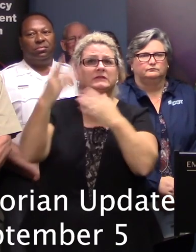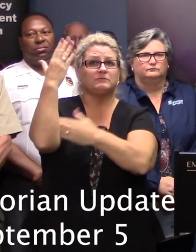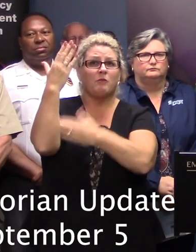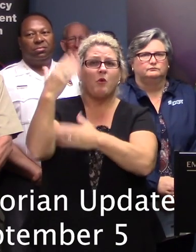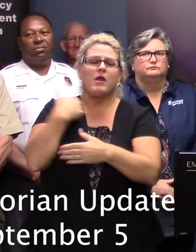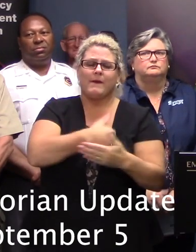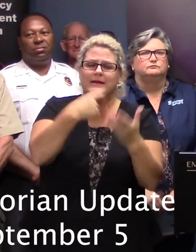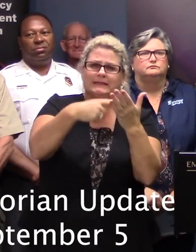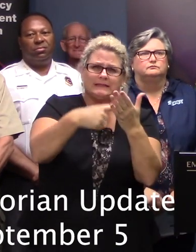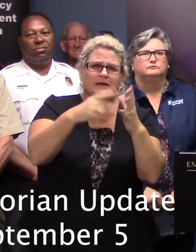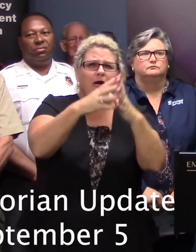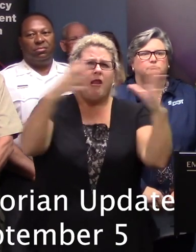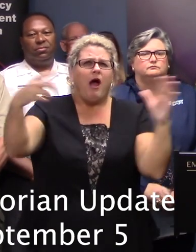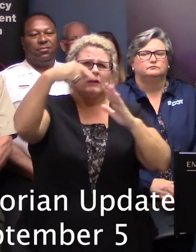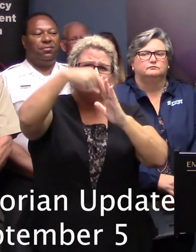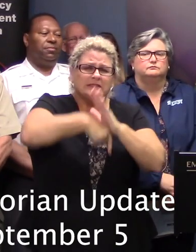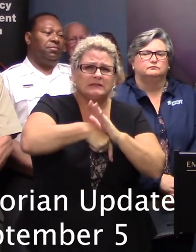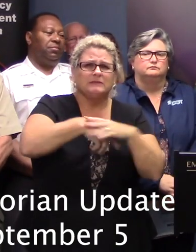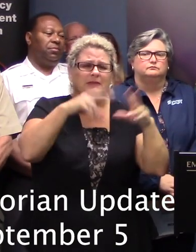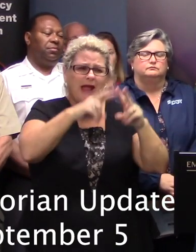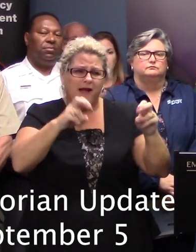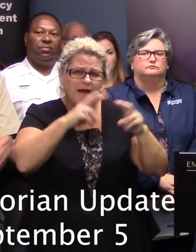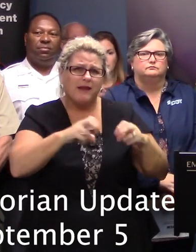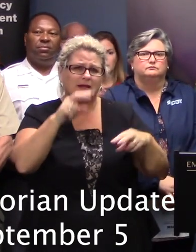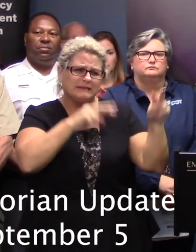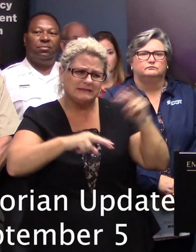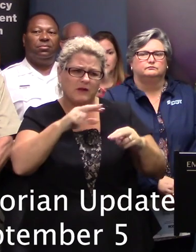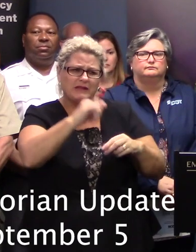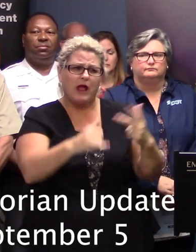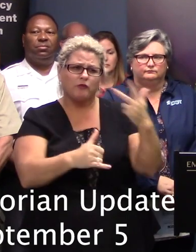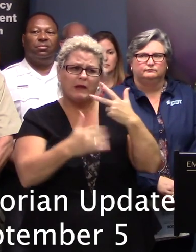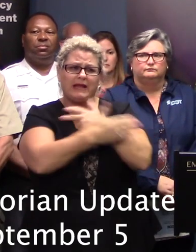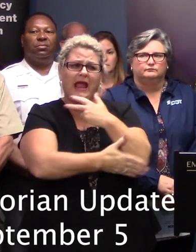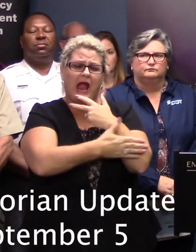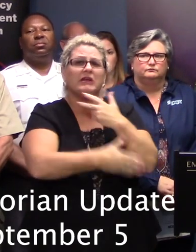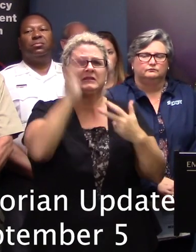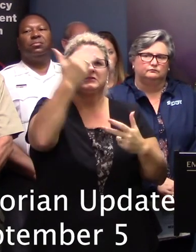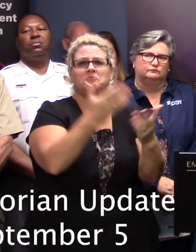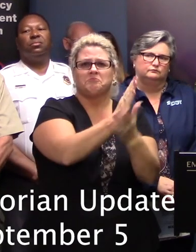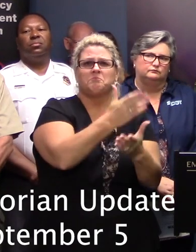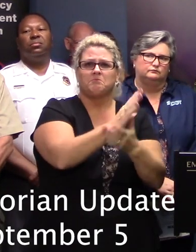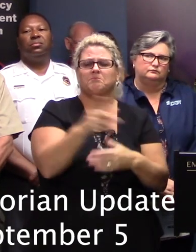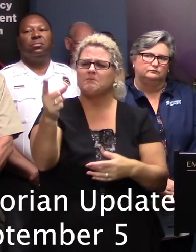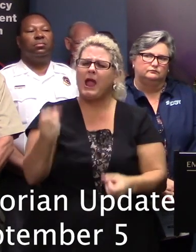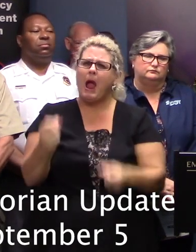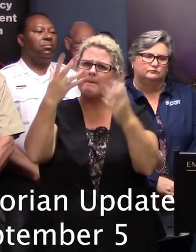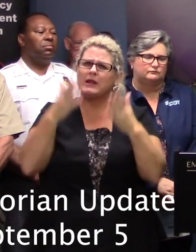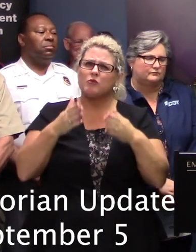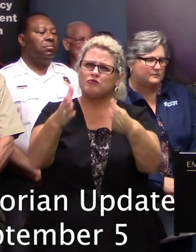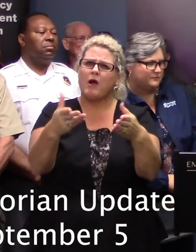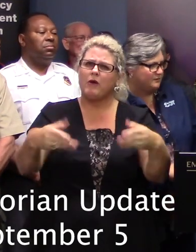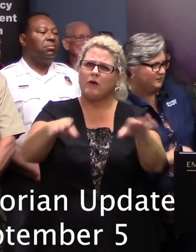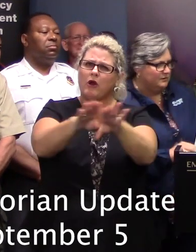communications and analyzing with the three counties I mentioned. Any idea how many road closures we have?